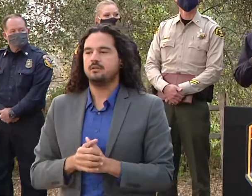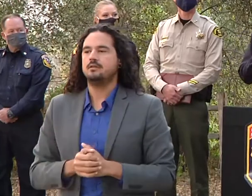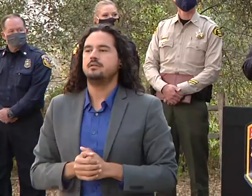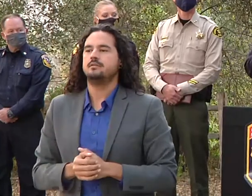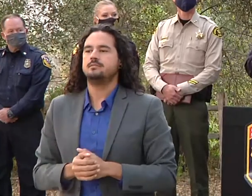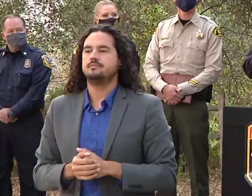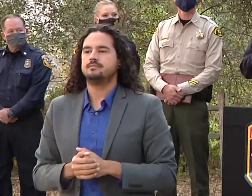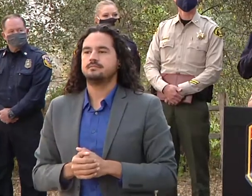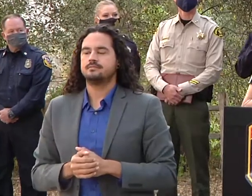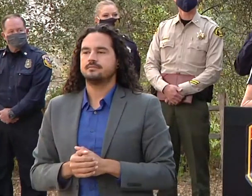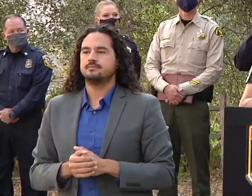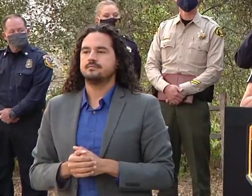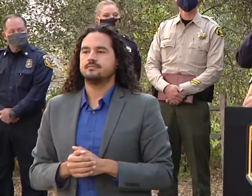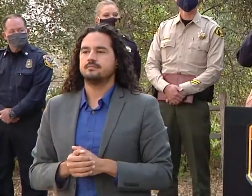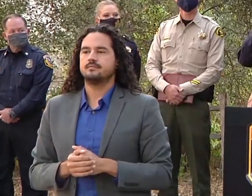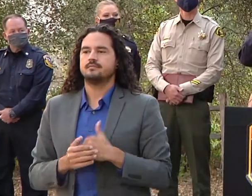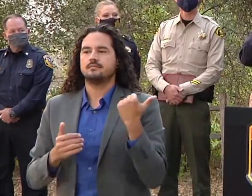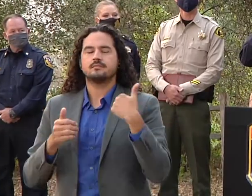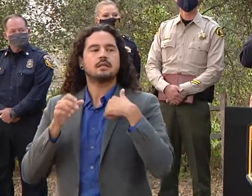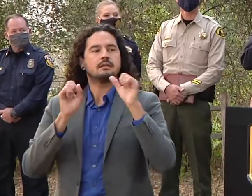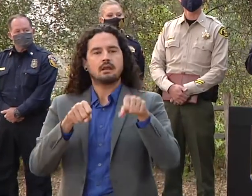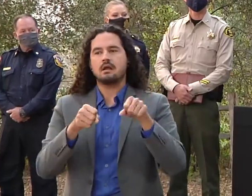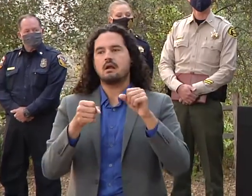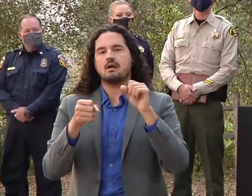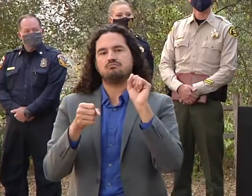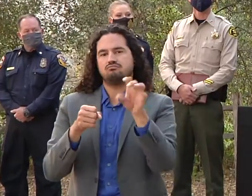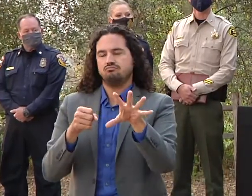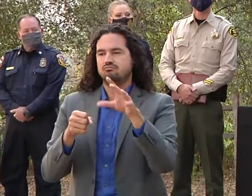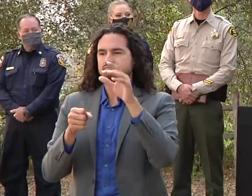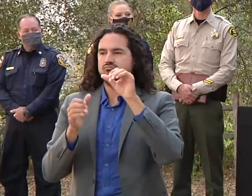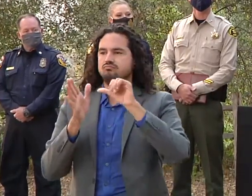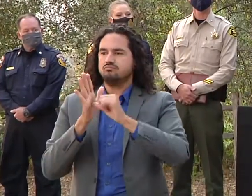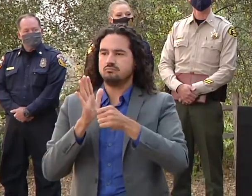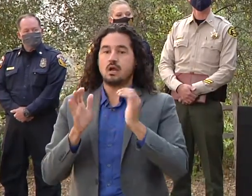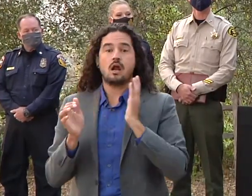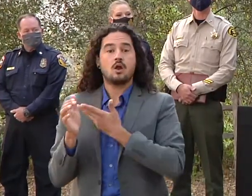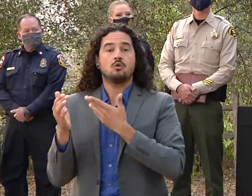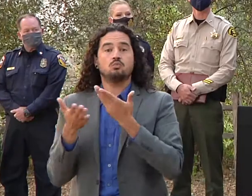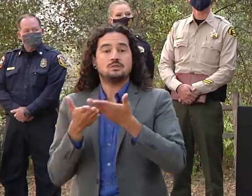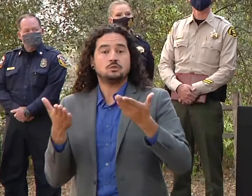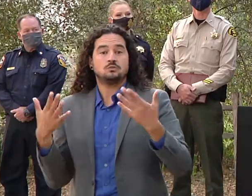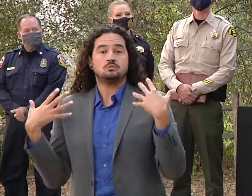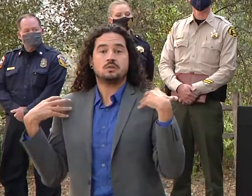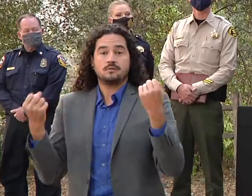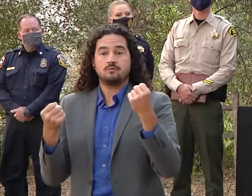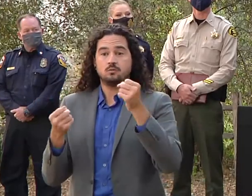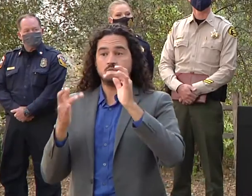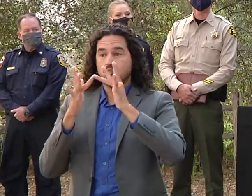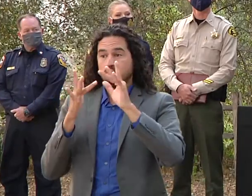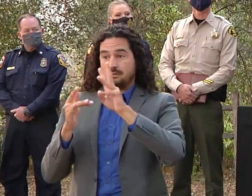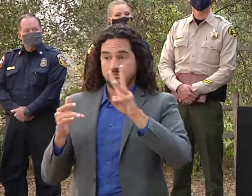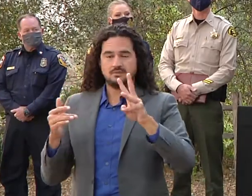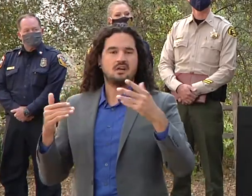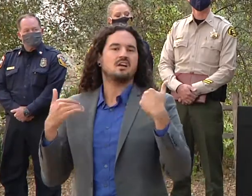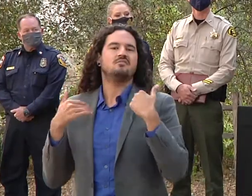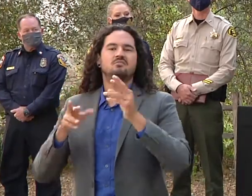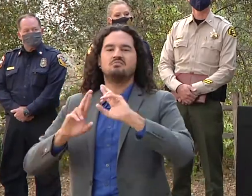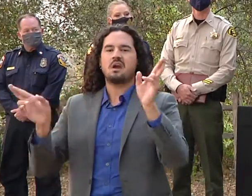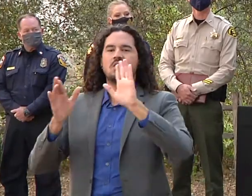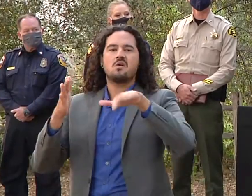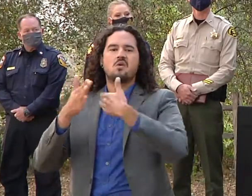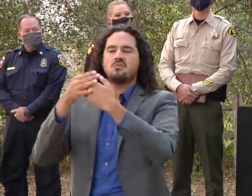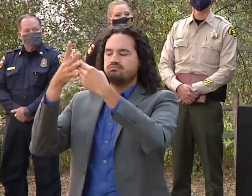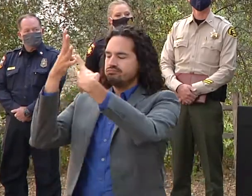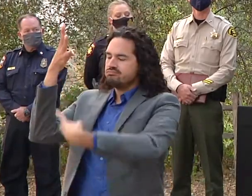And I can just mention also that on our recovery website, we will have all of those agencies and places that people can get that